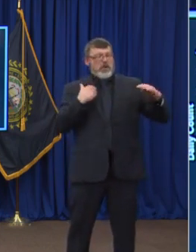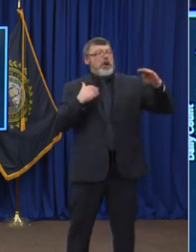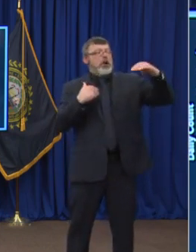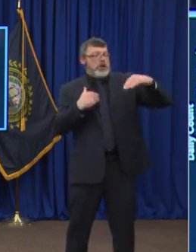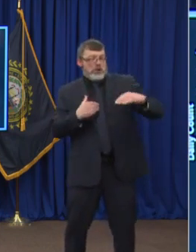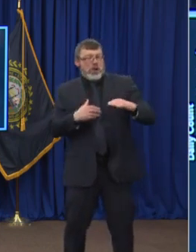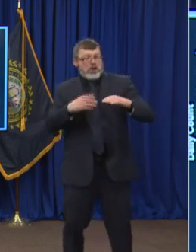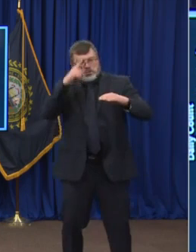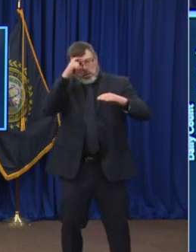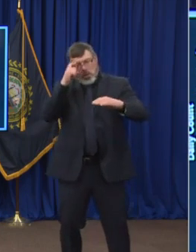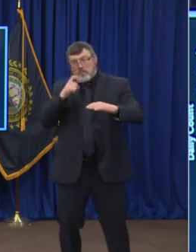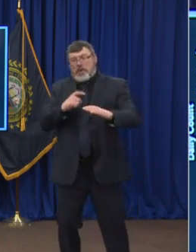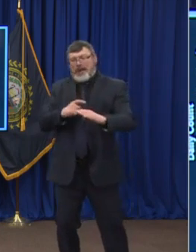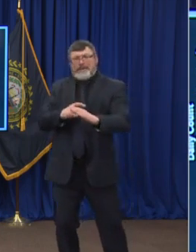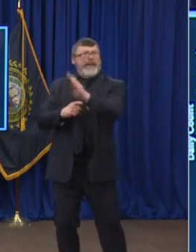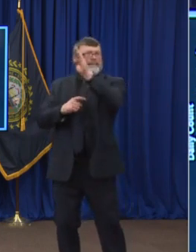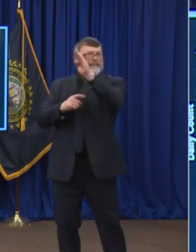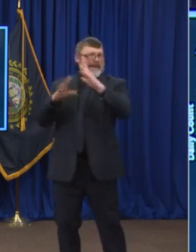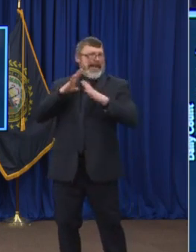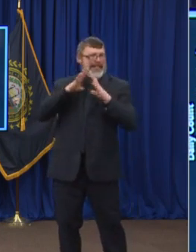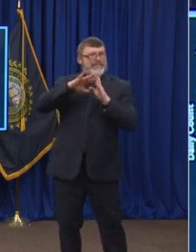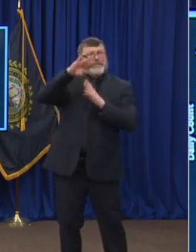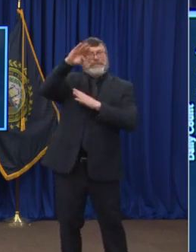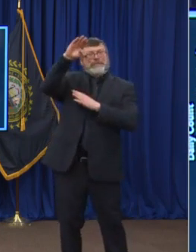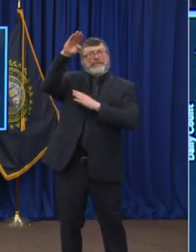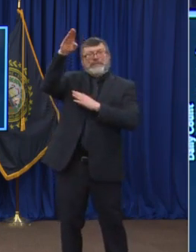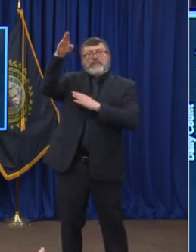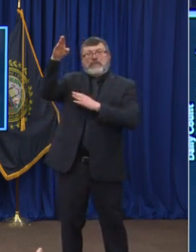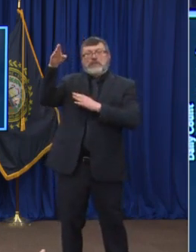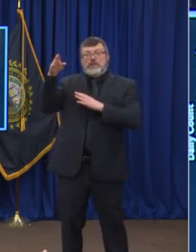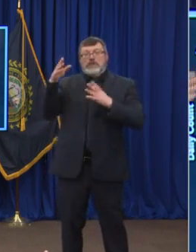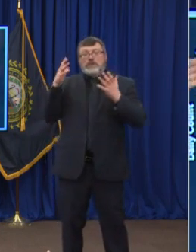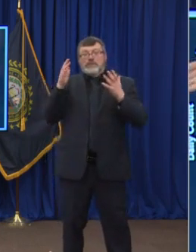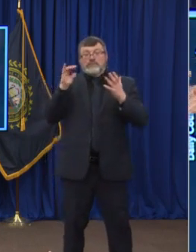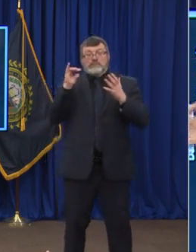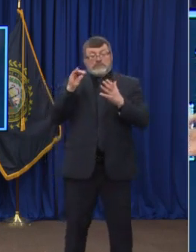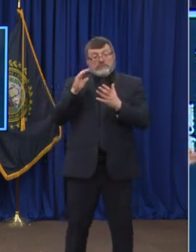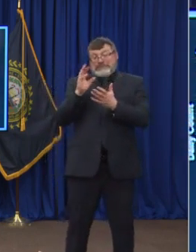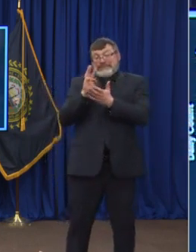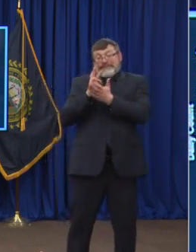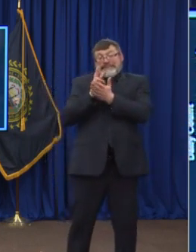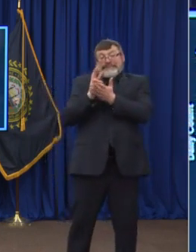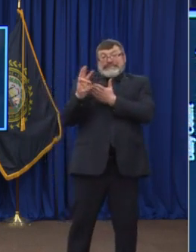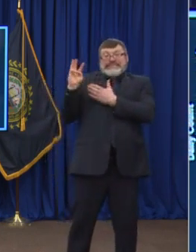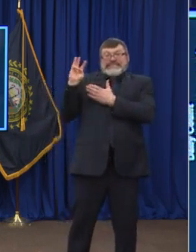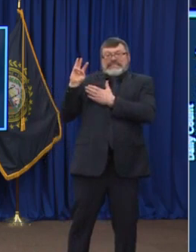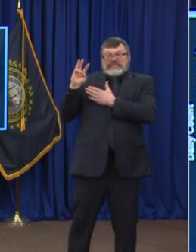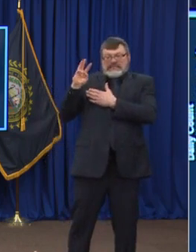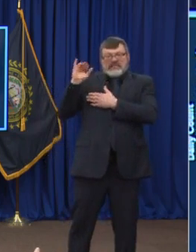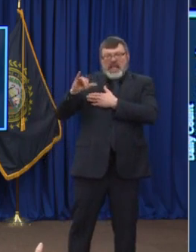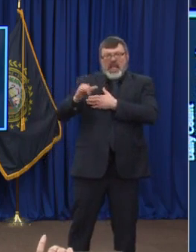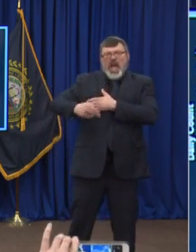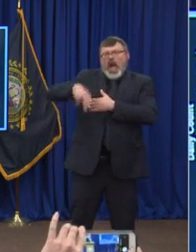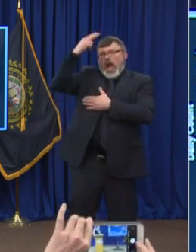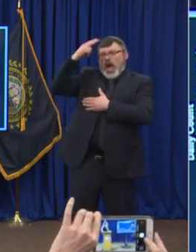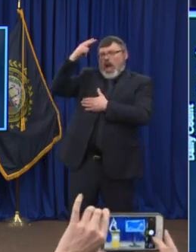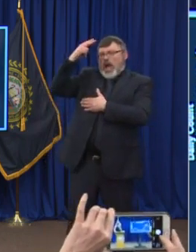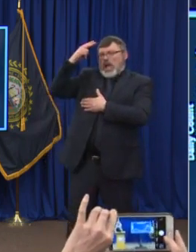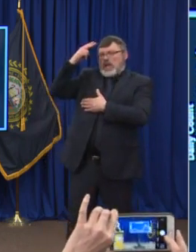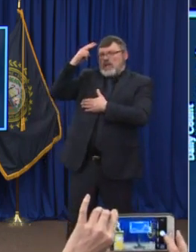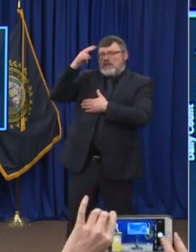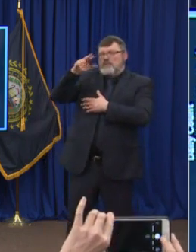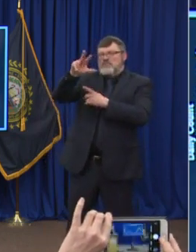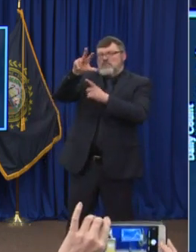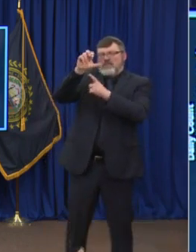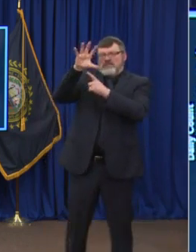hospitals were taken with COVID patients just about a month and a half ago. And you can see this very steep precipitous drop with the number of